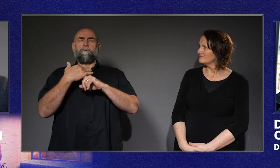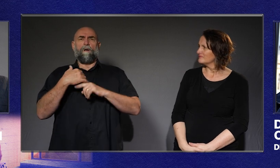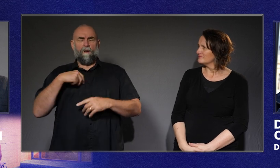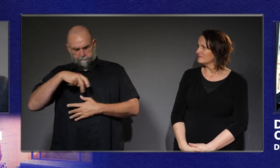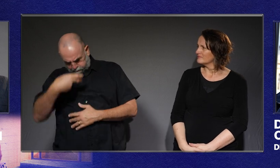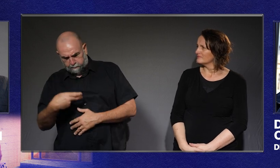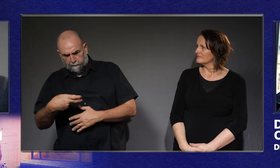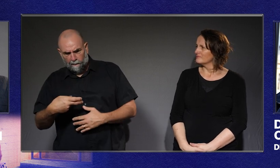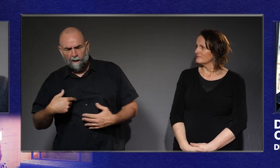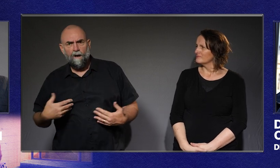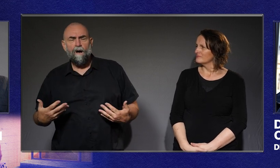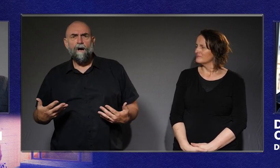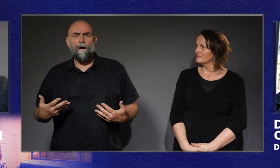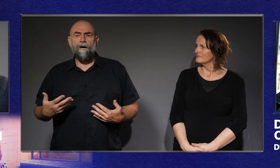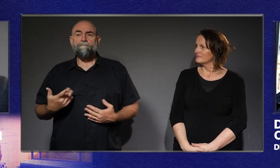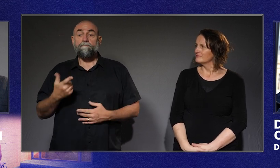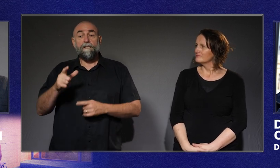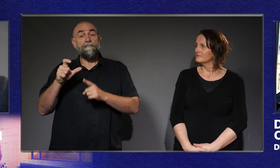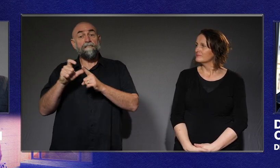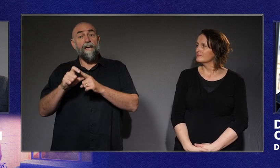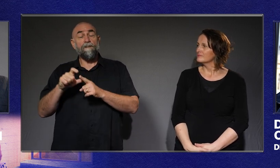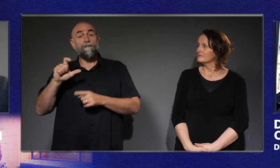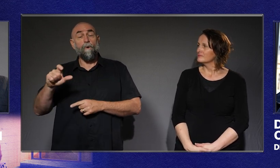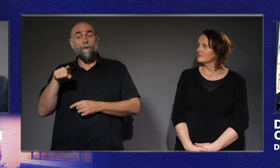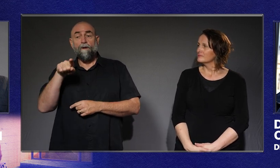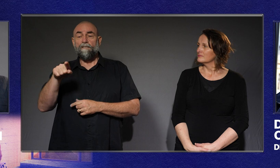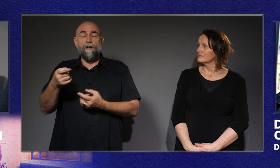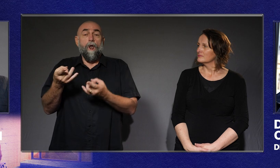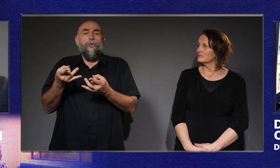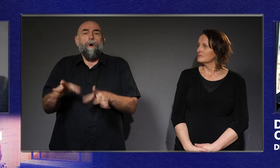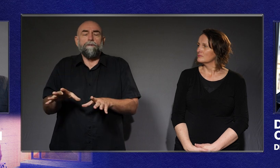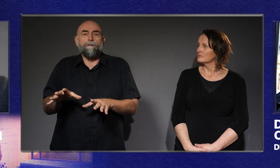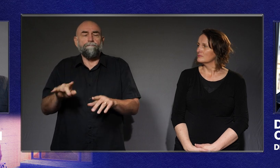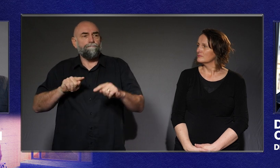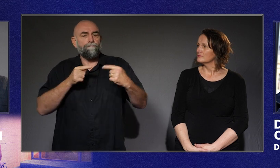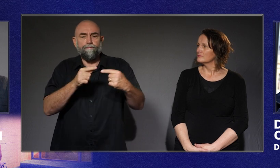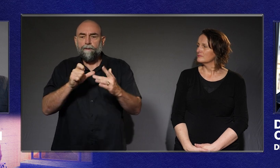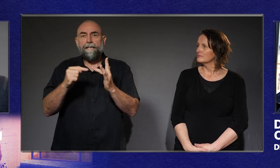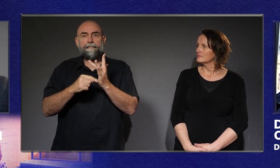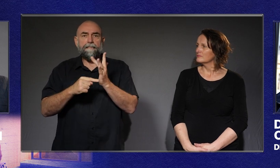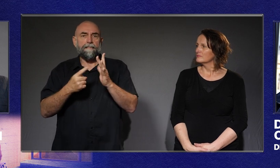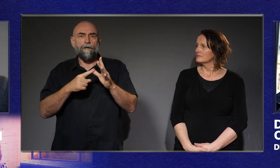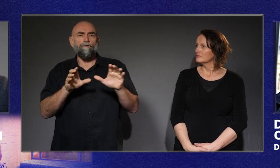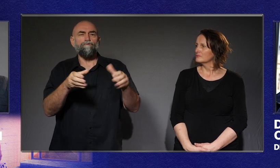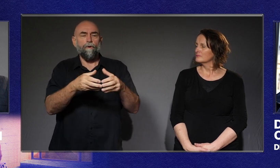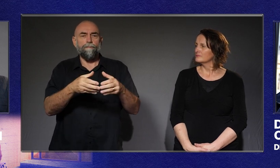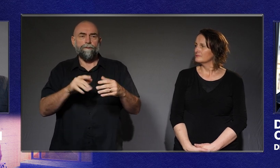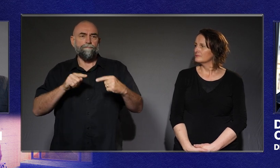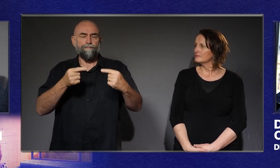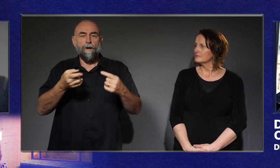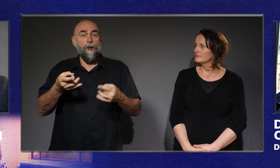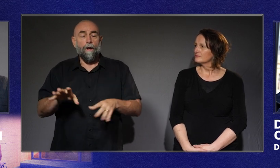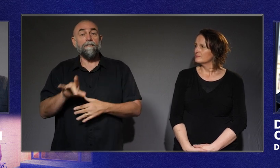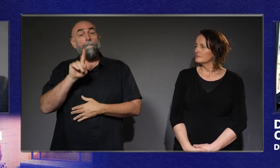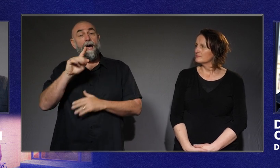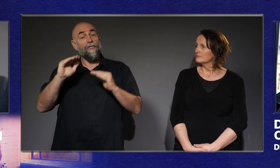David Cawthorn lost his case against property developer Sitter Group. But remember, the High Court